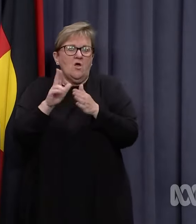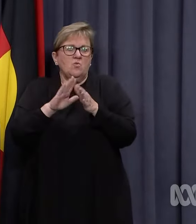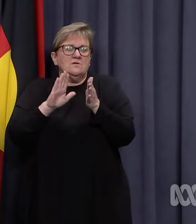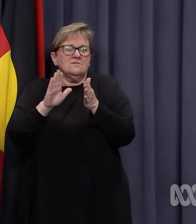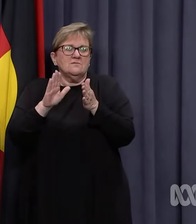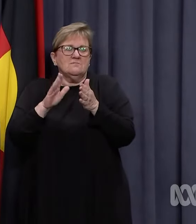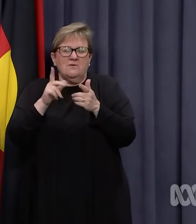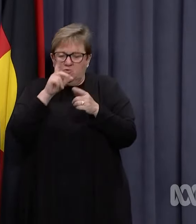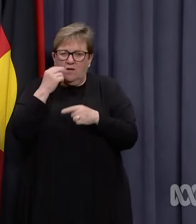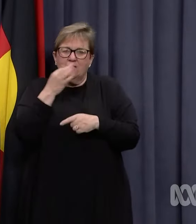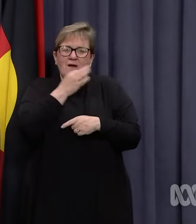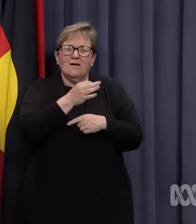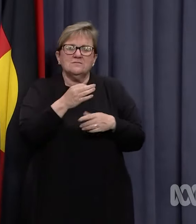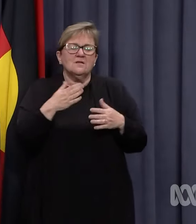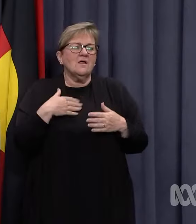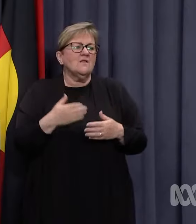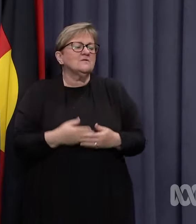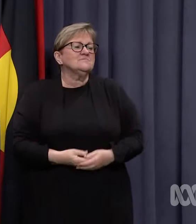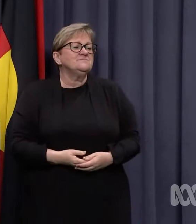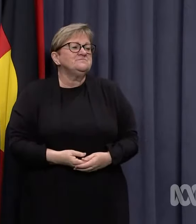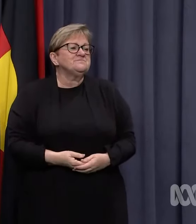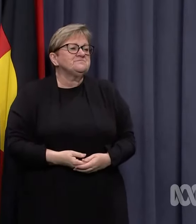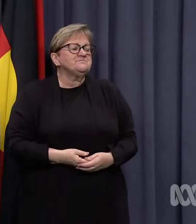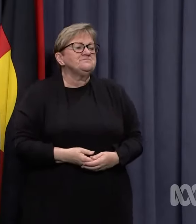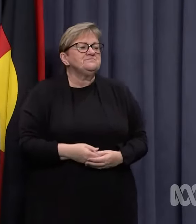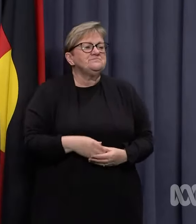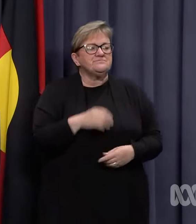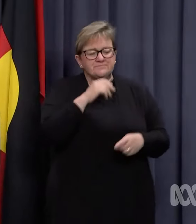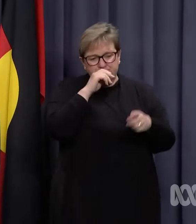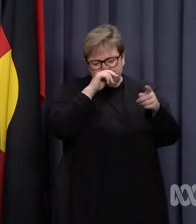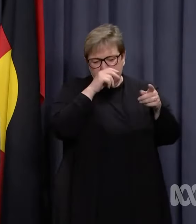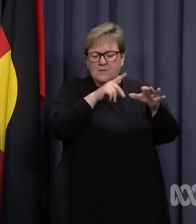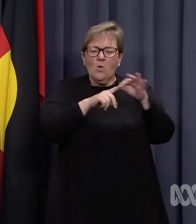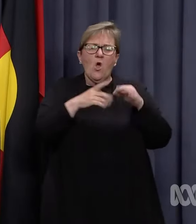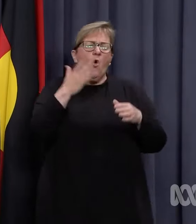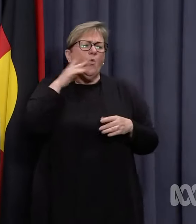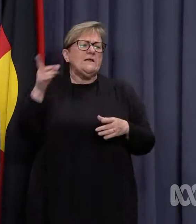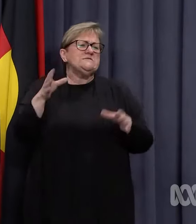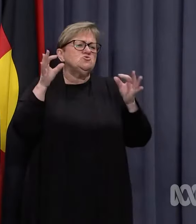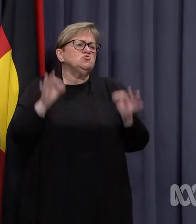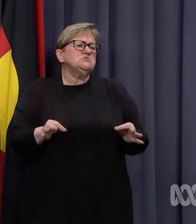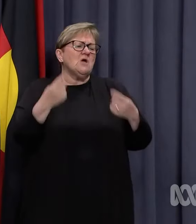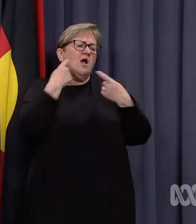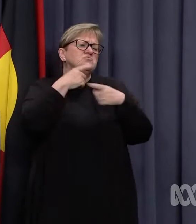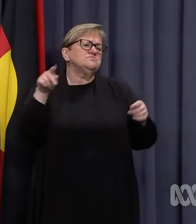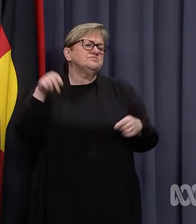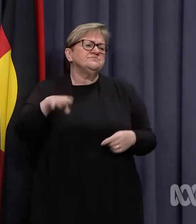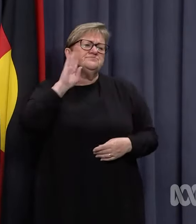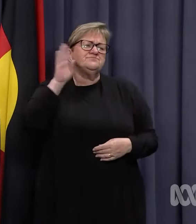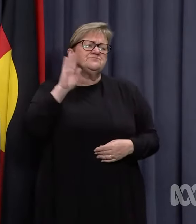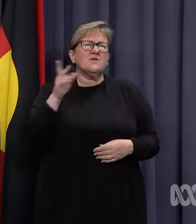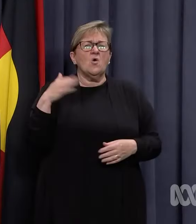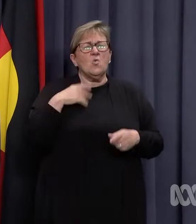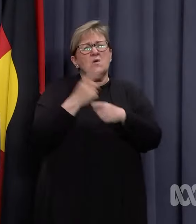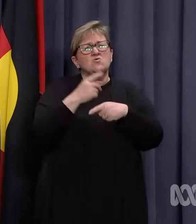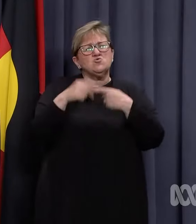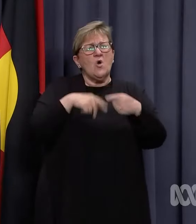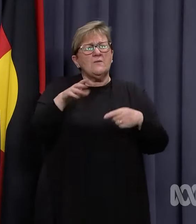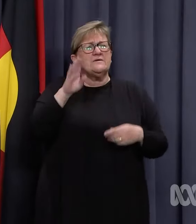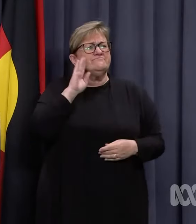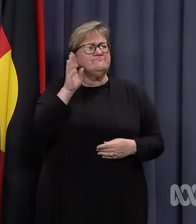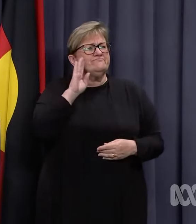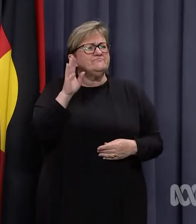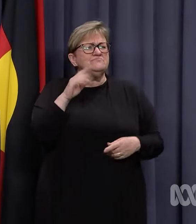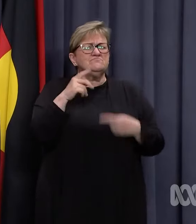with Mr Robertson. Perhaps you can direct that to the... So, just to clarify, when did you decide to hold this press conference? We were talking about holding this press